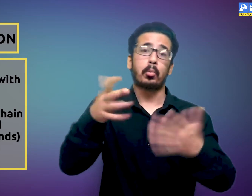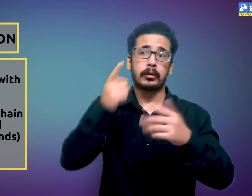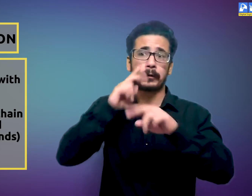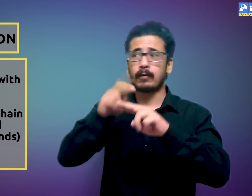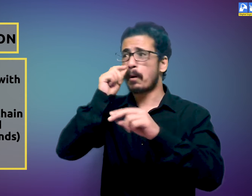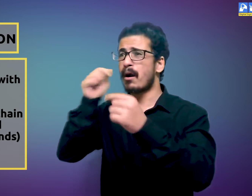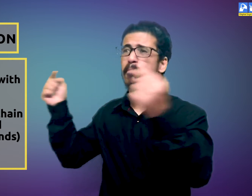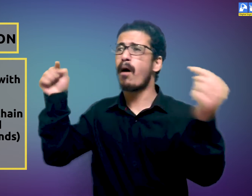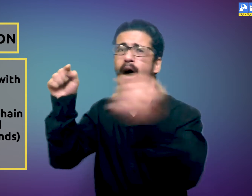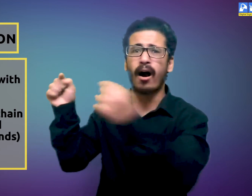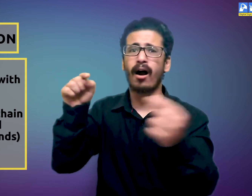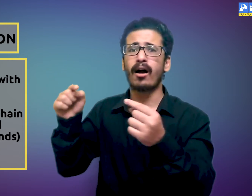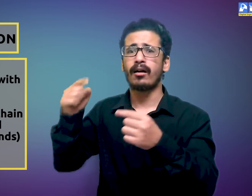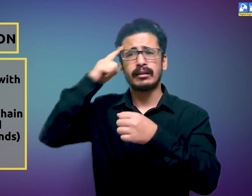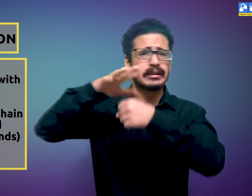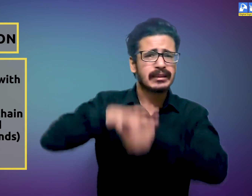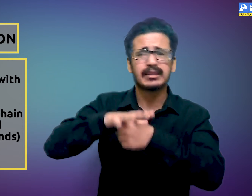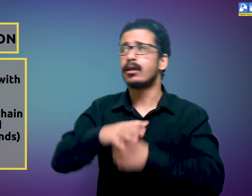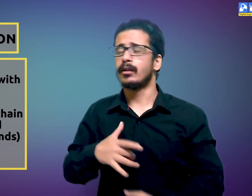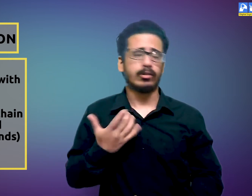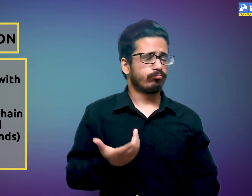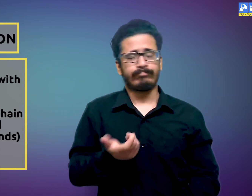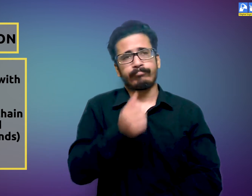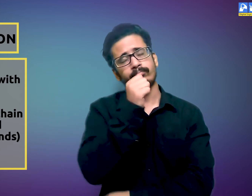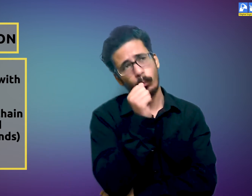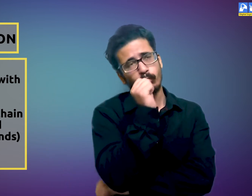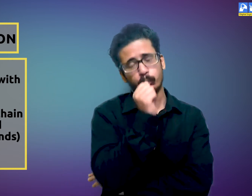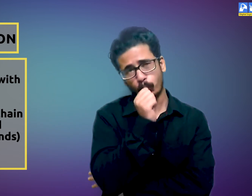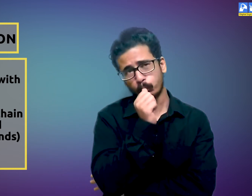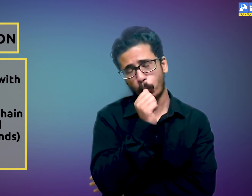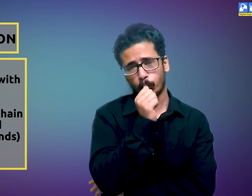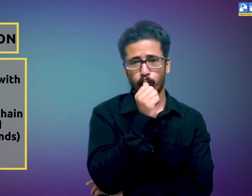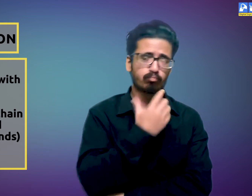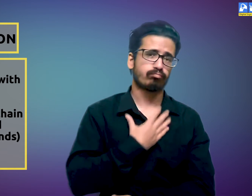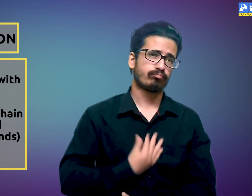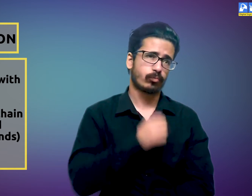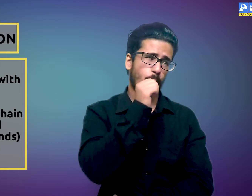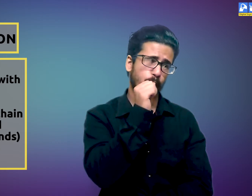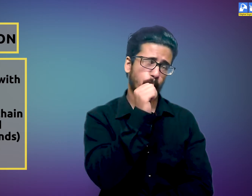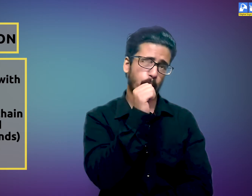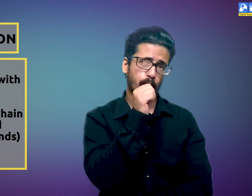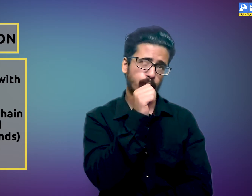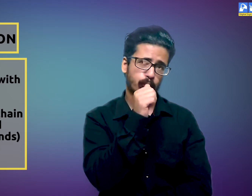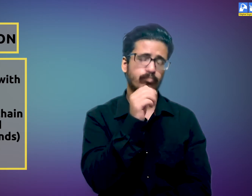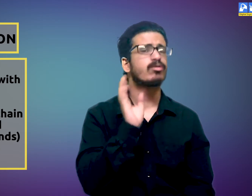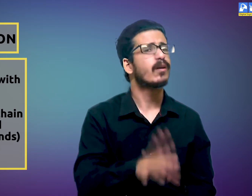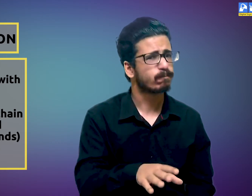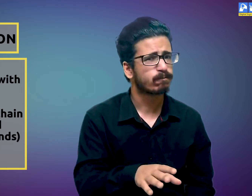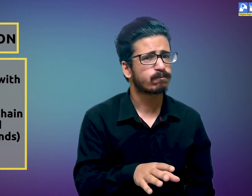experience for me. Thumb sucking by child is done for several reasons and ways. For when parents are in an